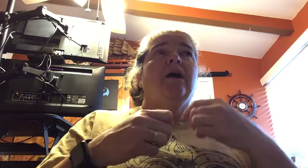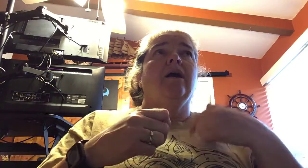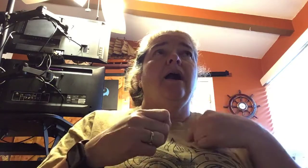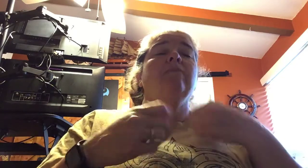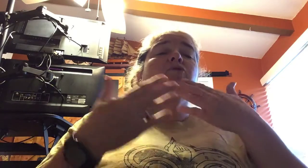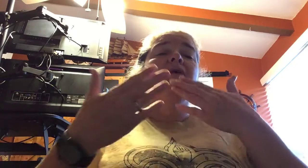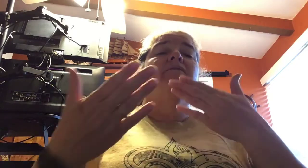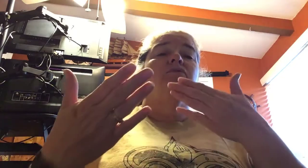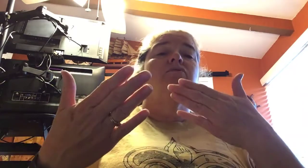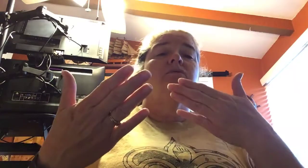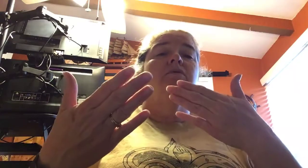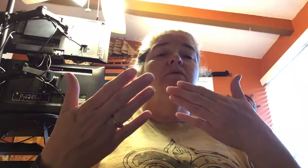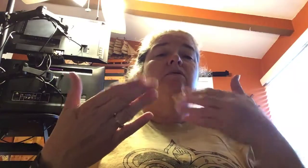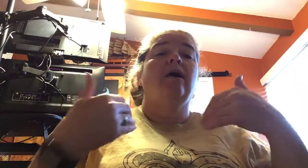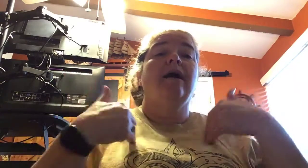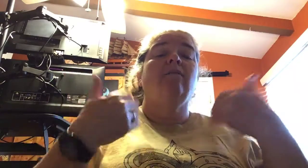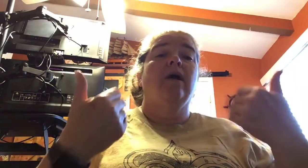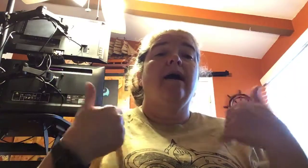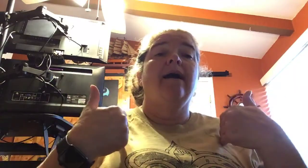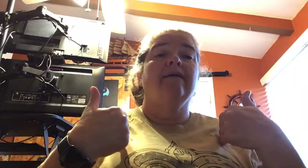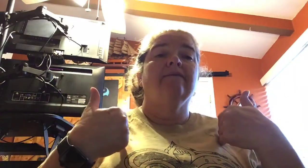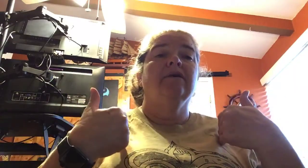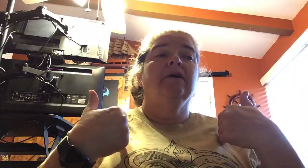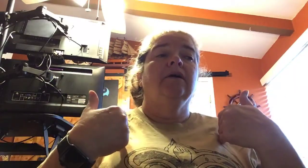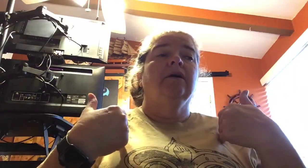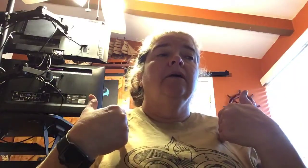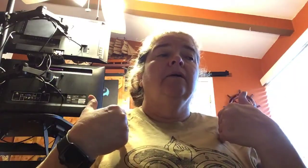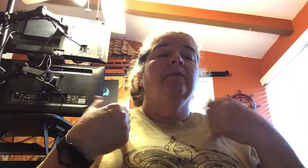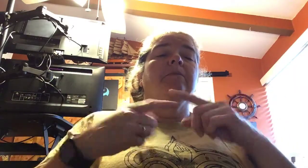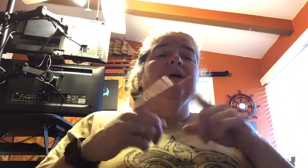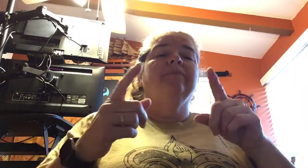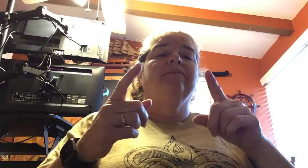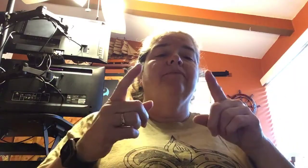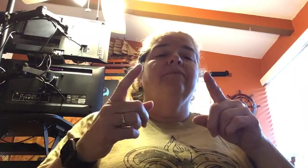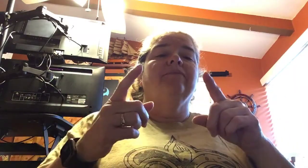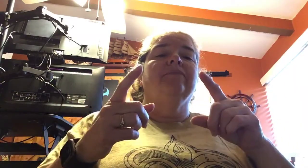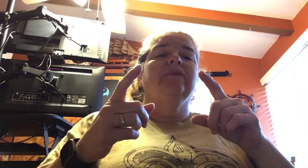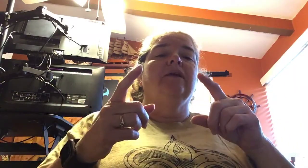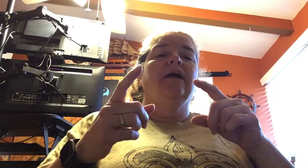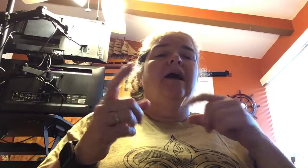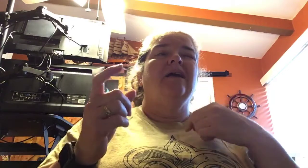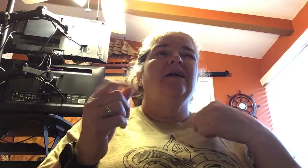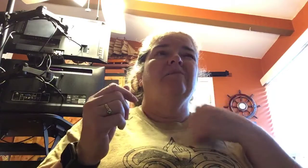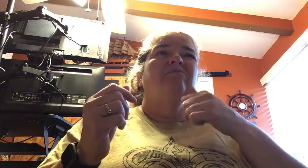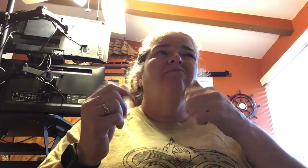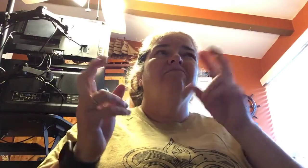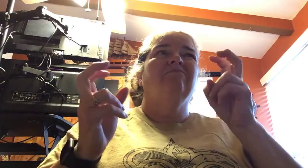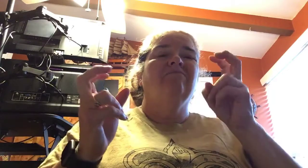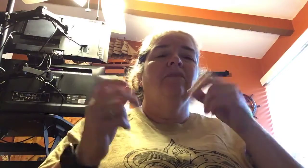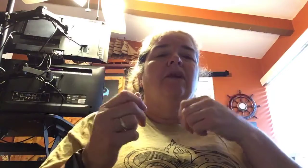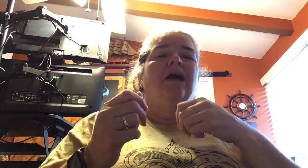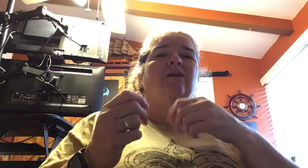I'm grateful to have what I have. But, I am, like,